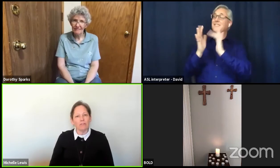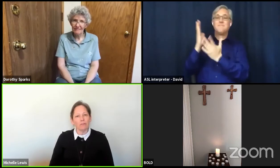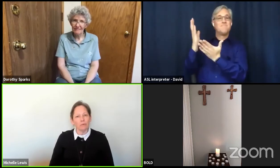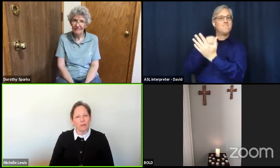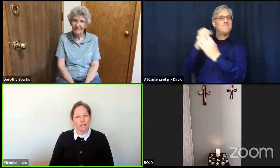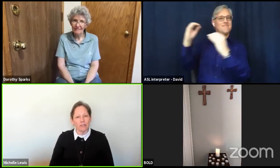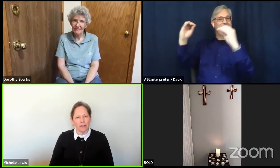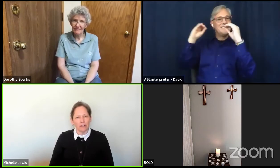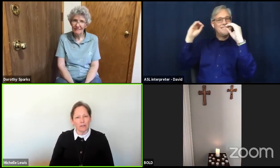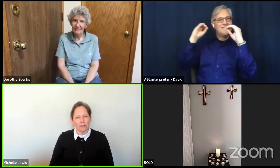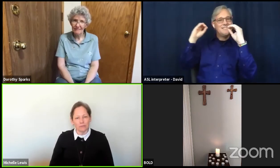one another.